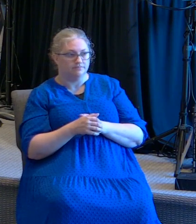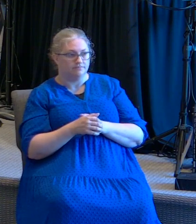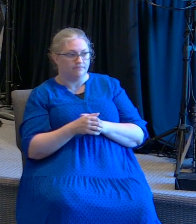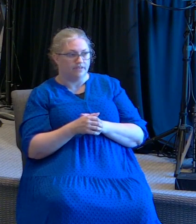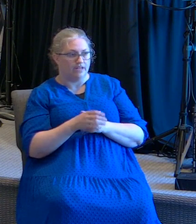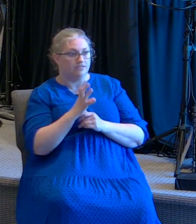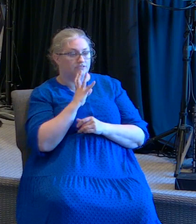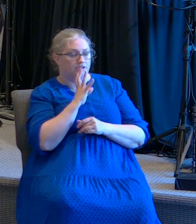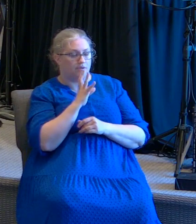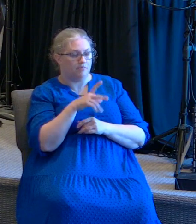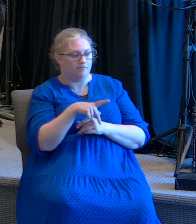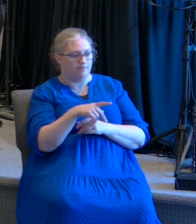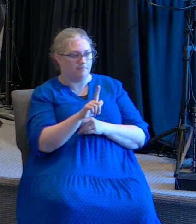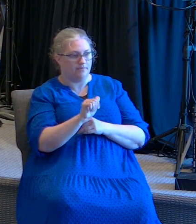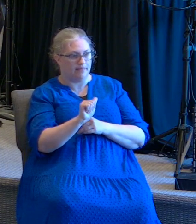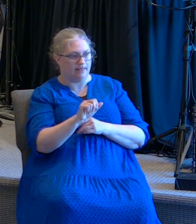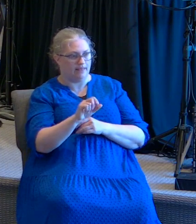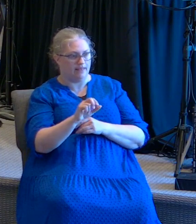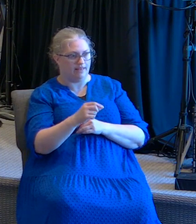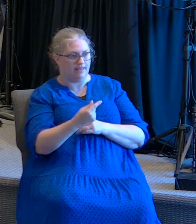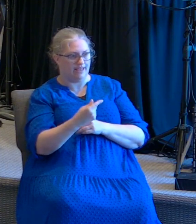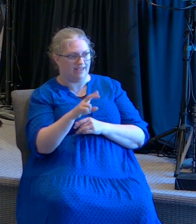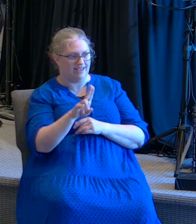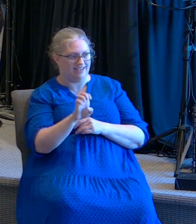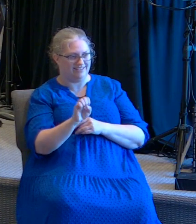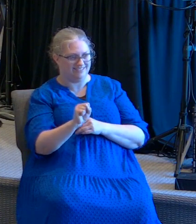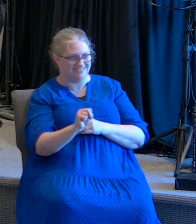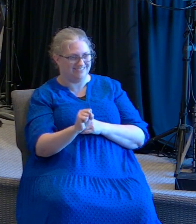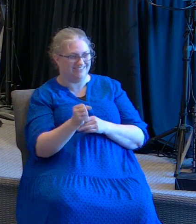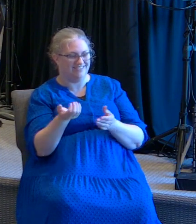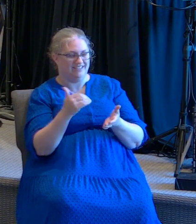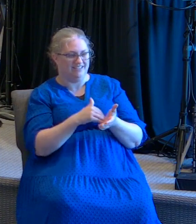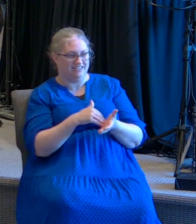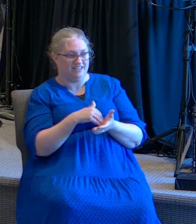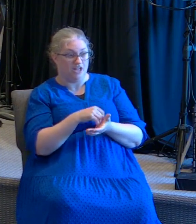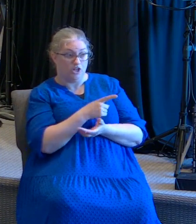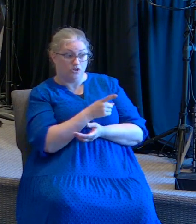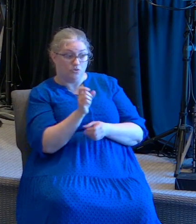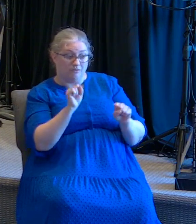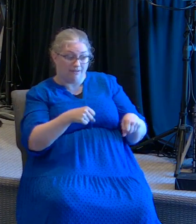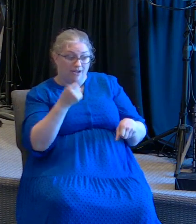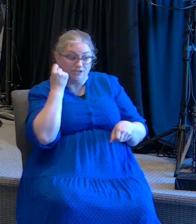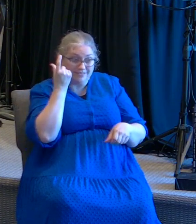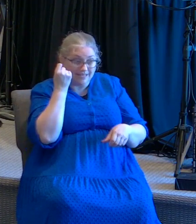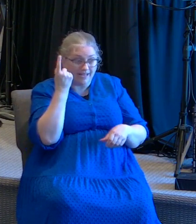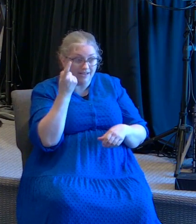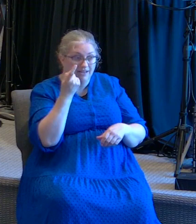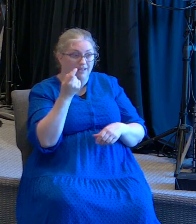plagues again and he said that you may know how that the Lord doth put a difference between the Egyptians and the Israelites